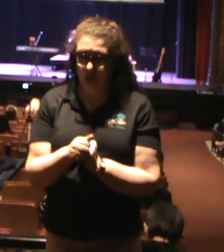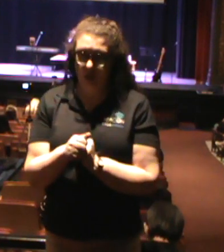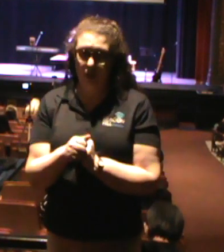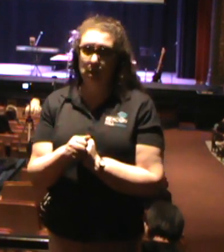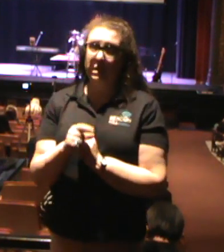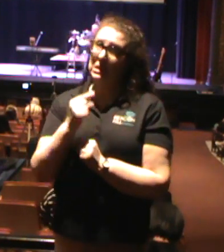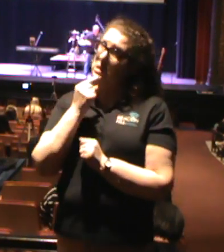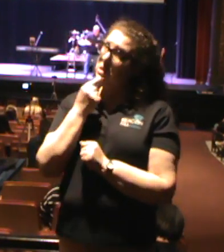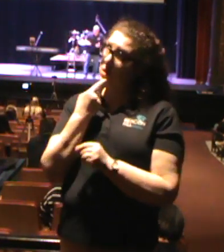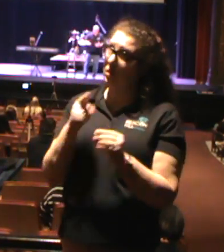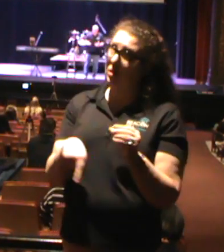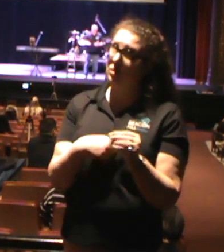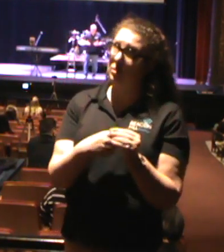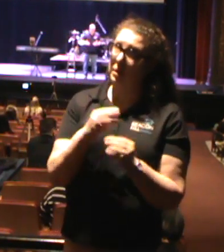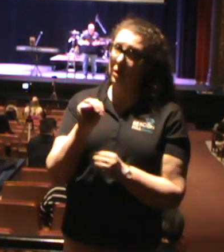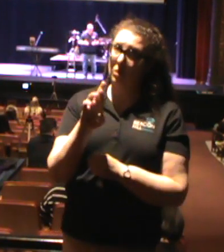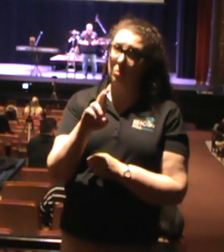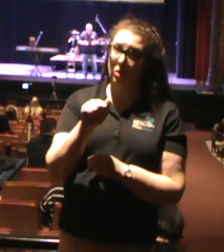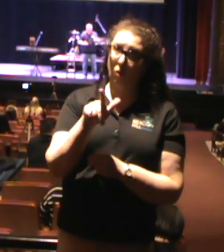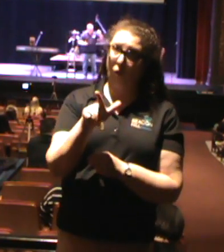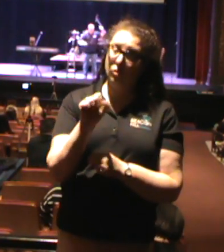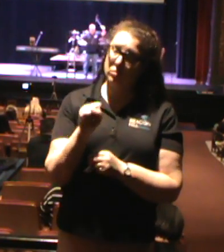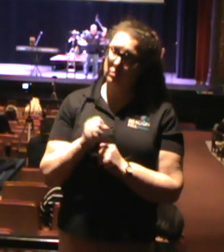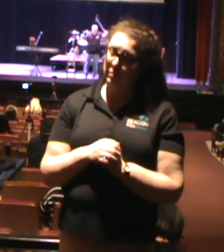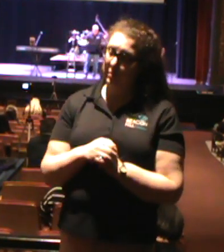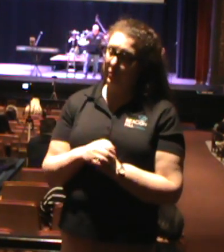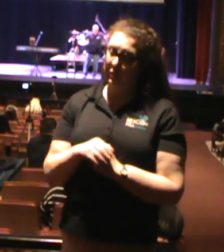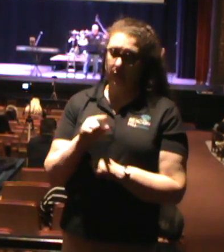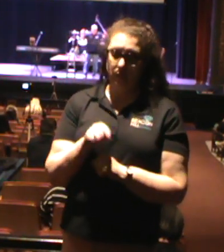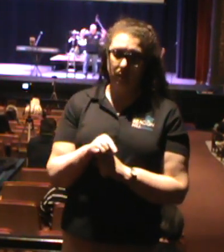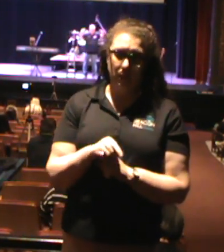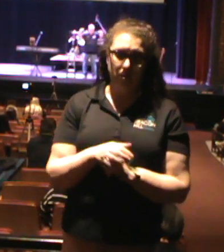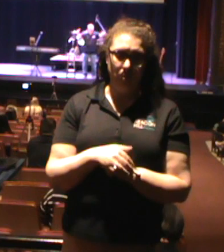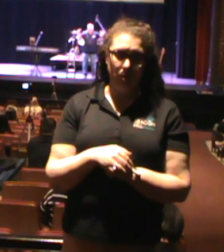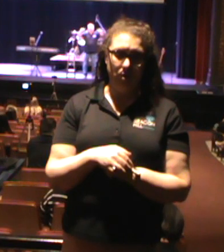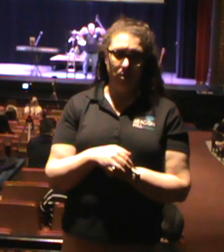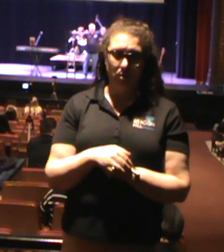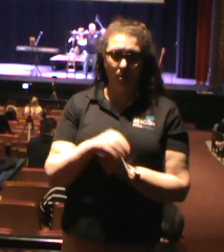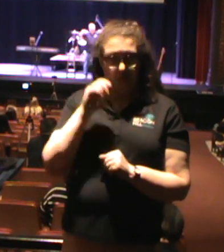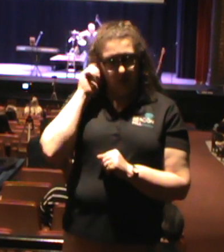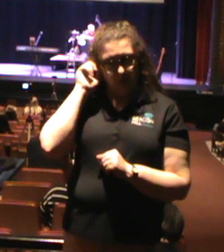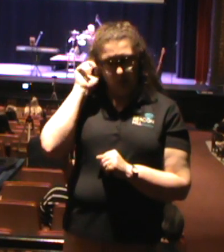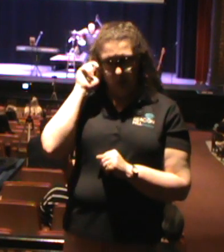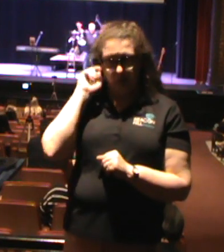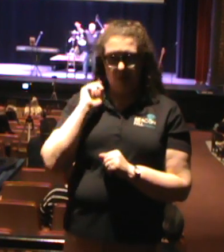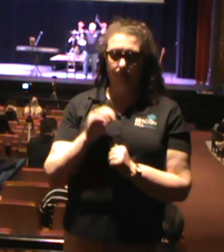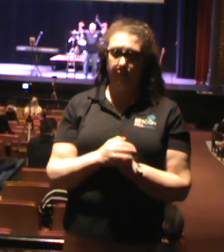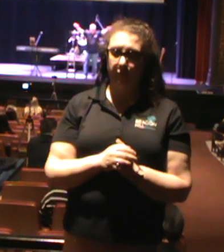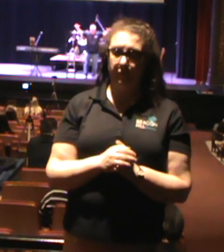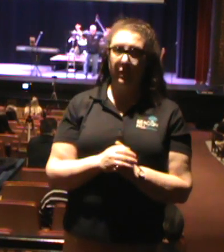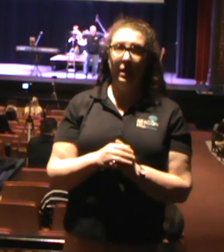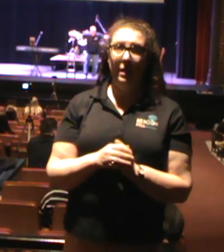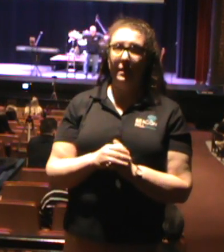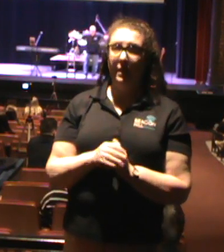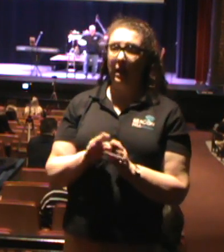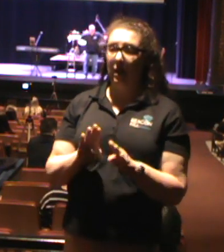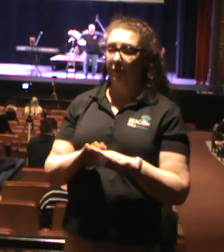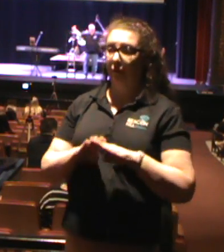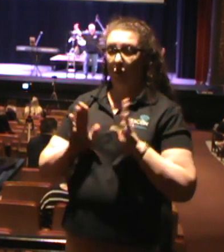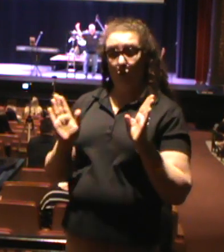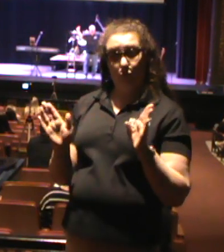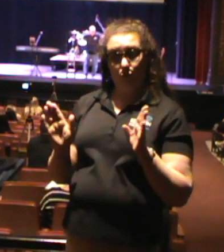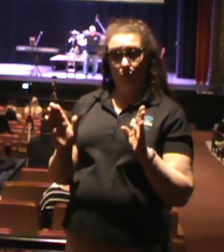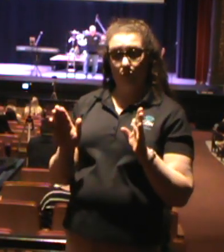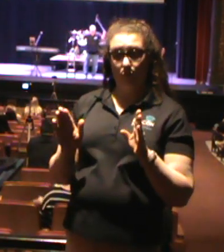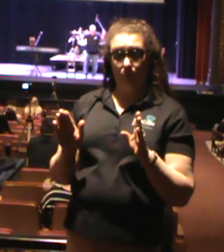seriously in the church. They were making a compromise on the moral. In short, they had an open-door policy